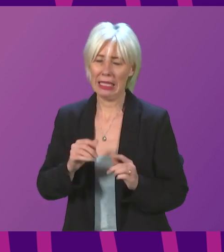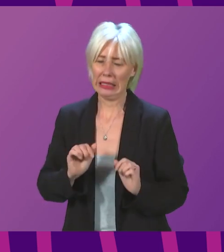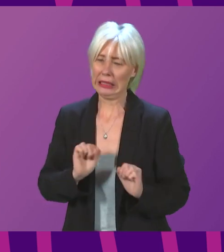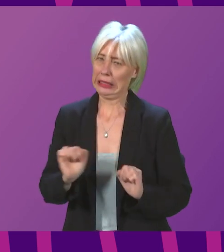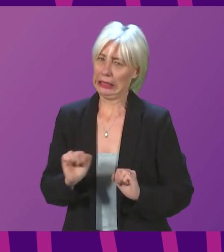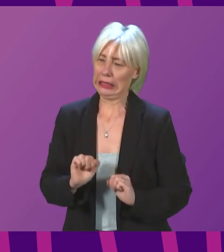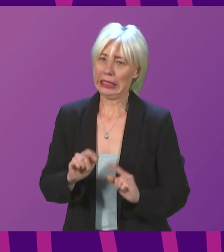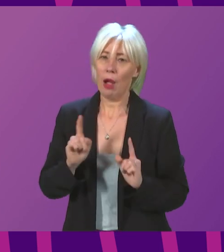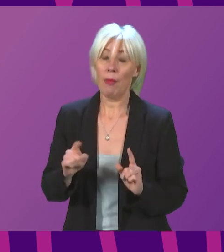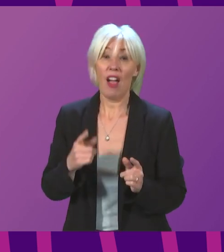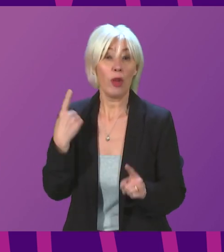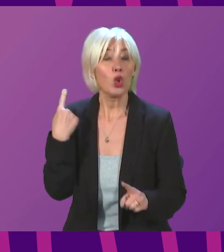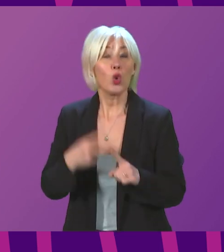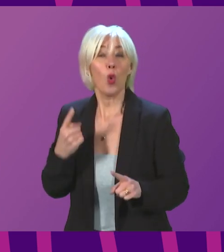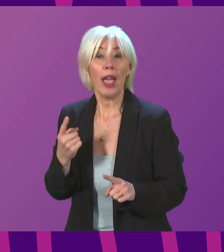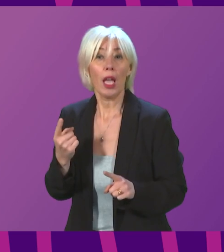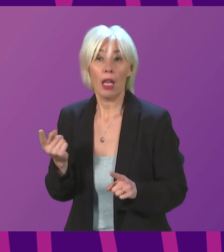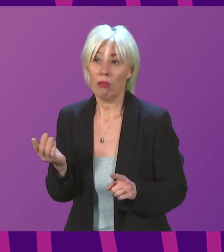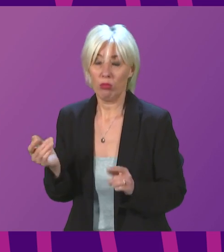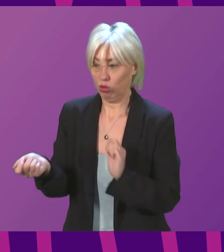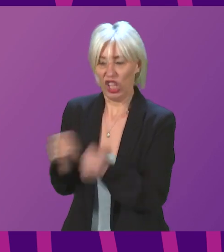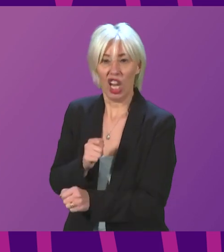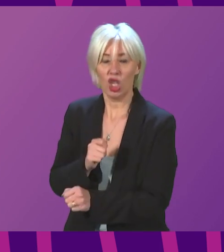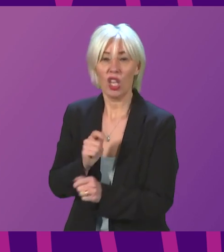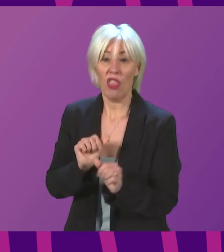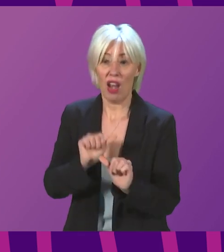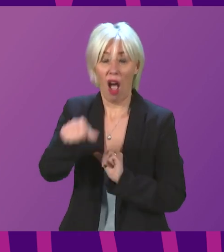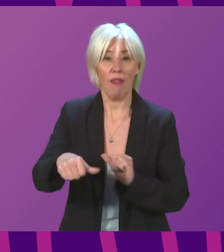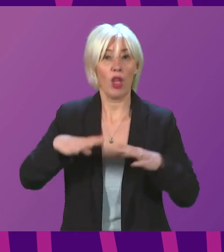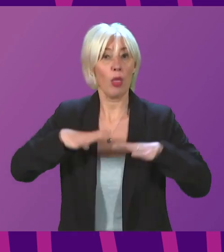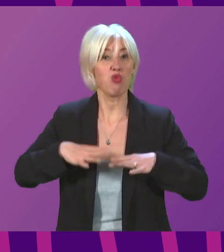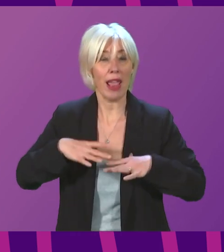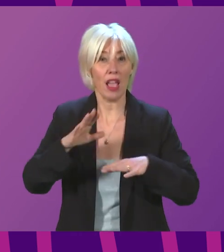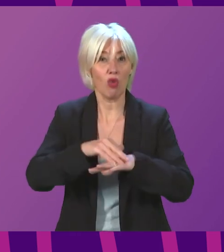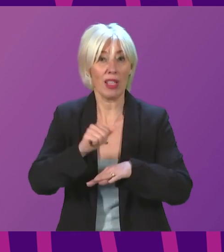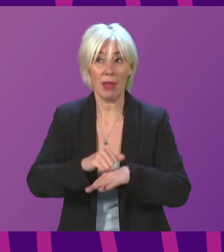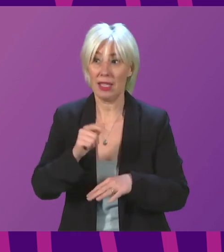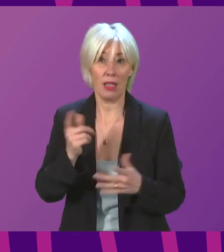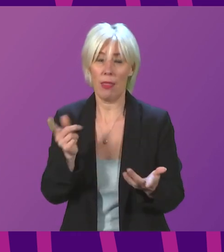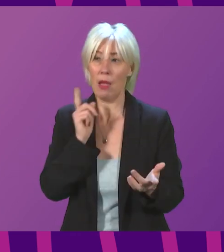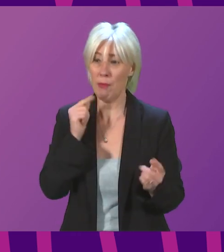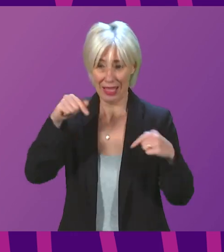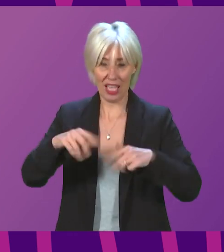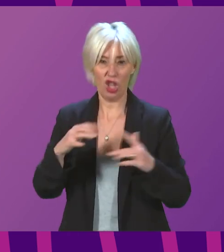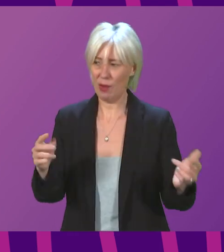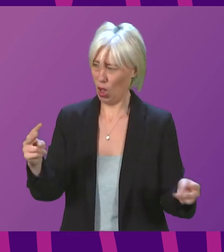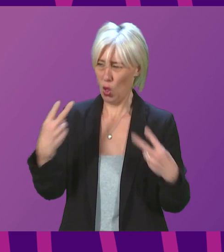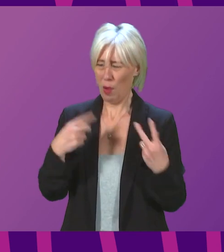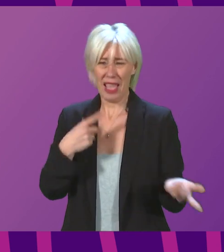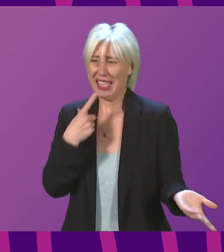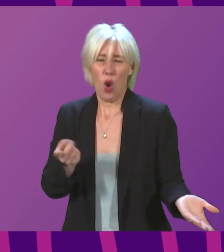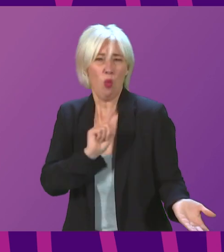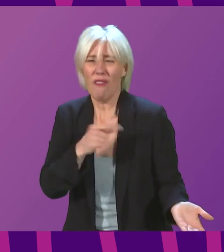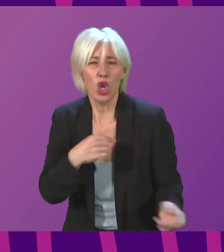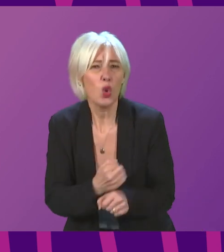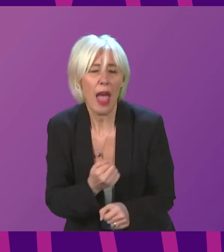the time this parliament returns after recess, I suspect people across the chamber would be looking at me and saying, why did you do that and prolong the agony